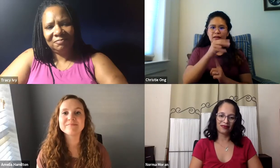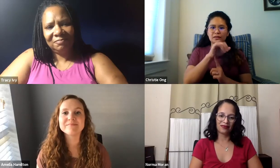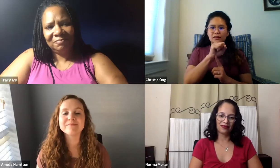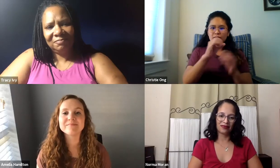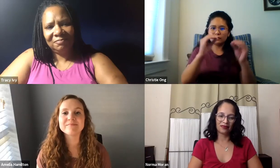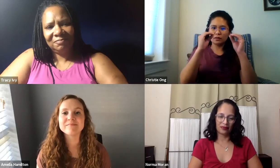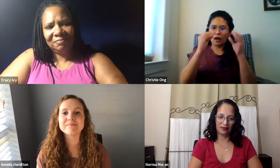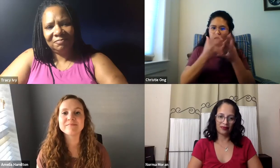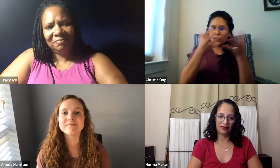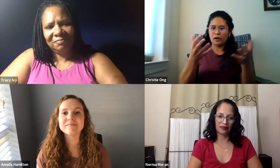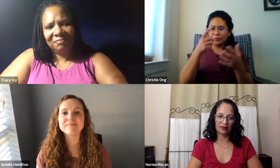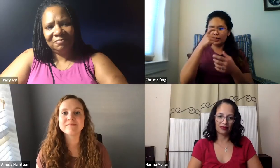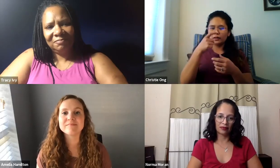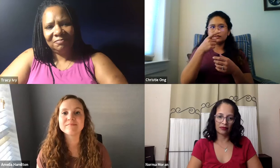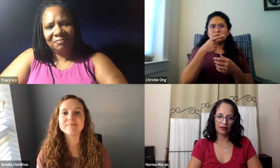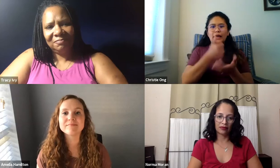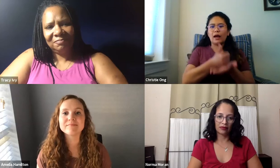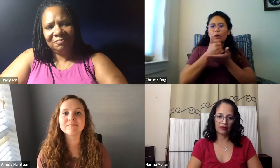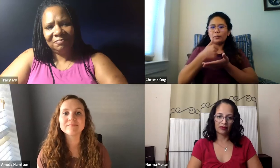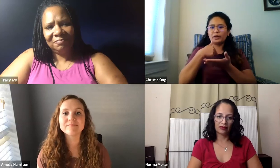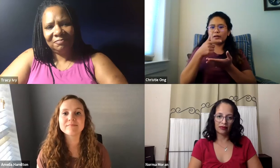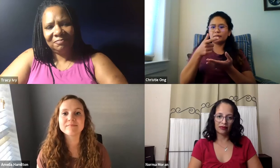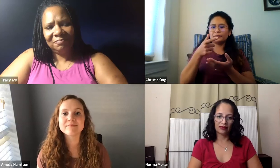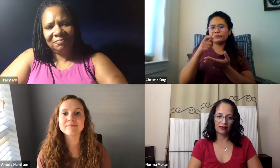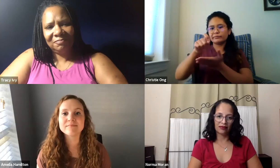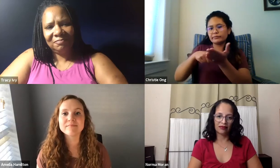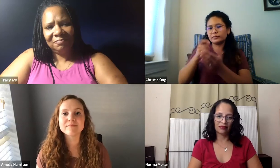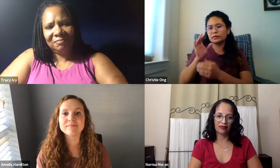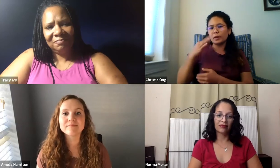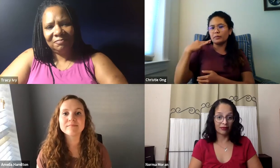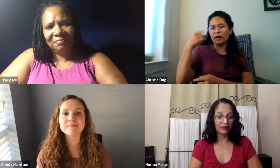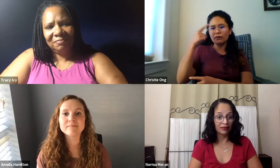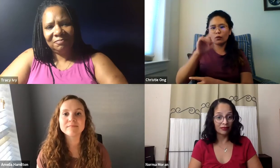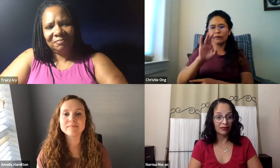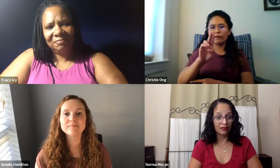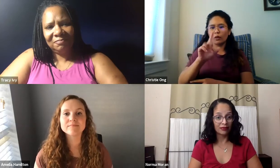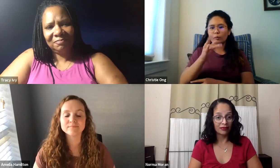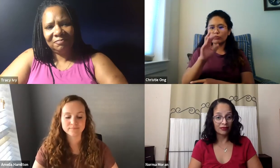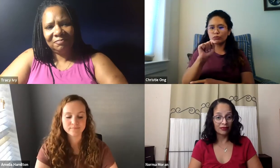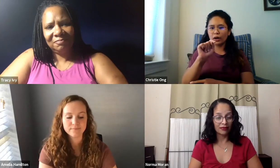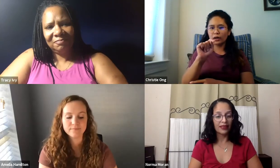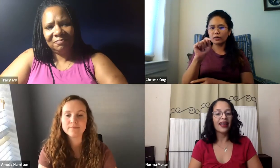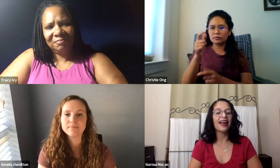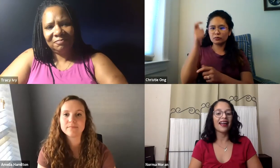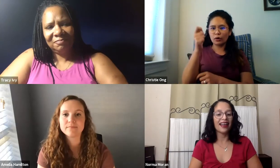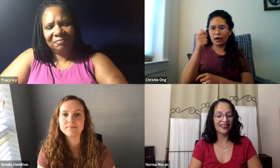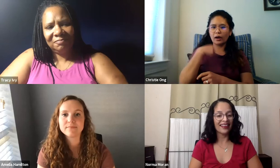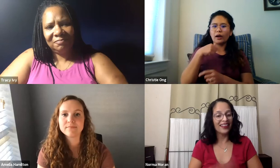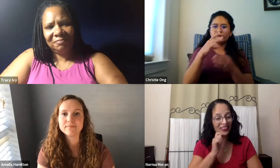basically your program's sister program. And you're right. I think it really helped me to be ready. I applied for